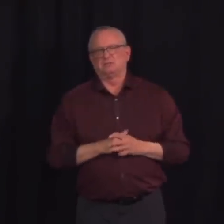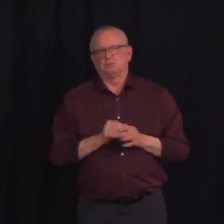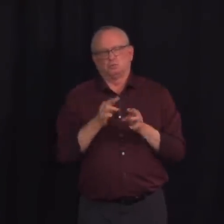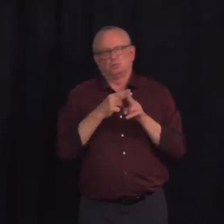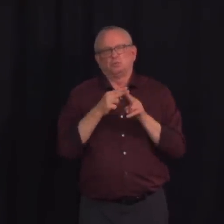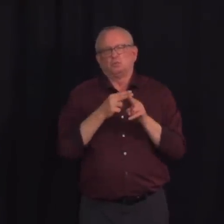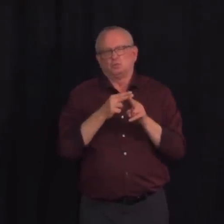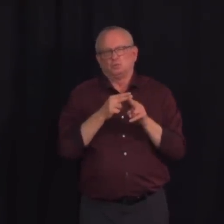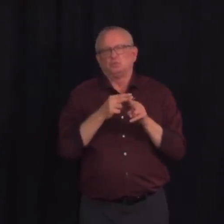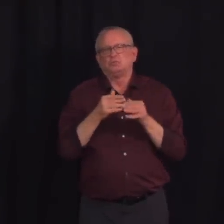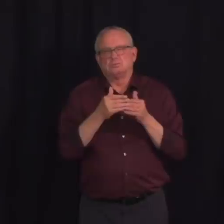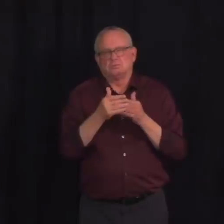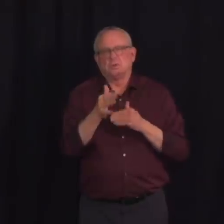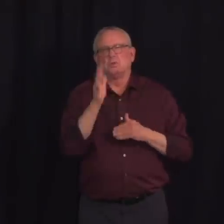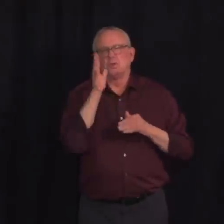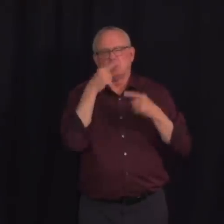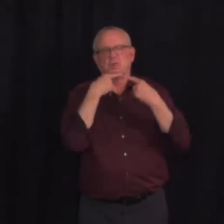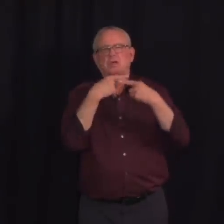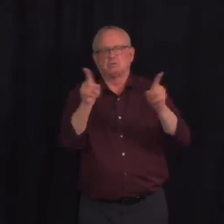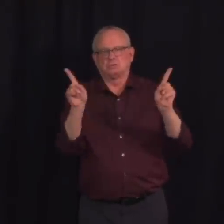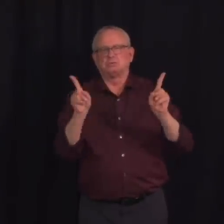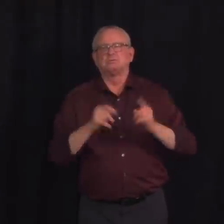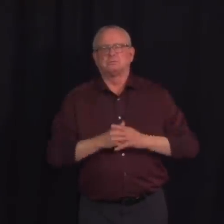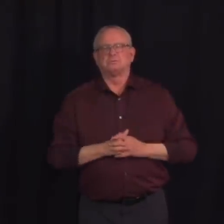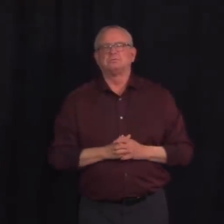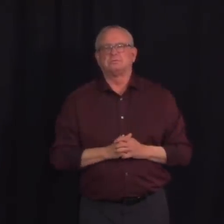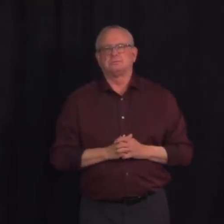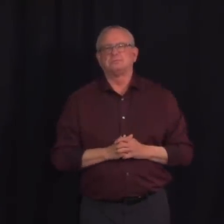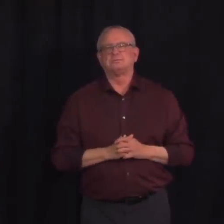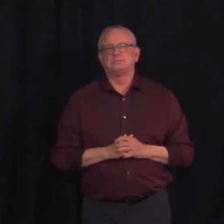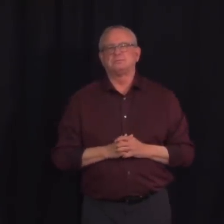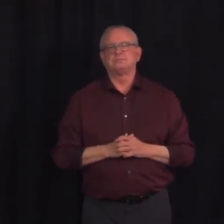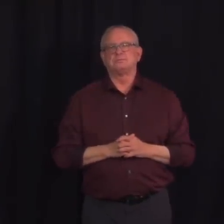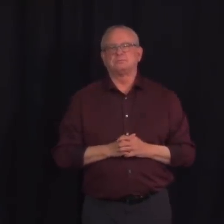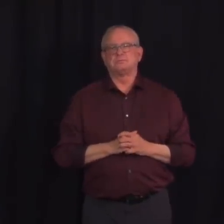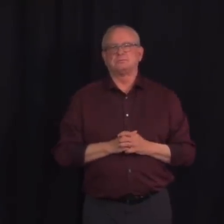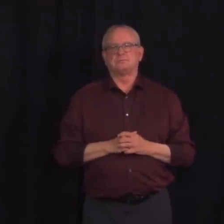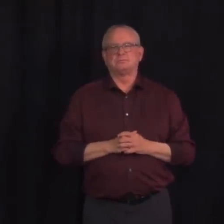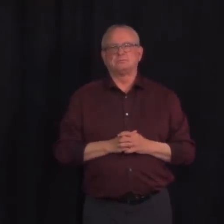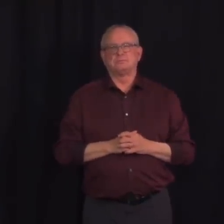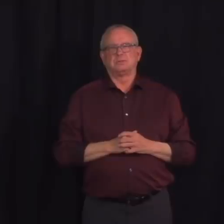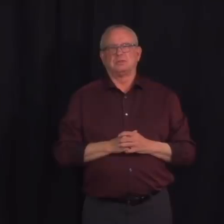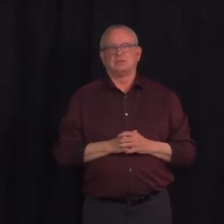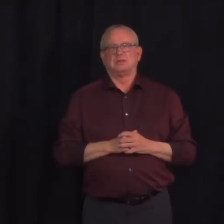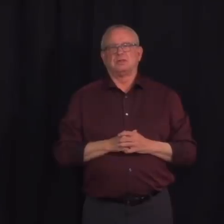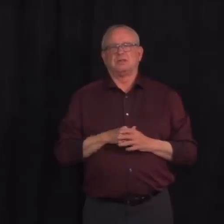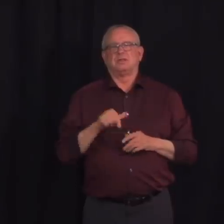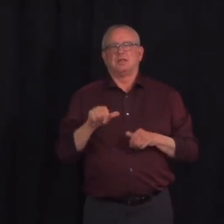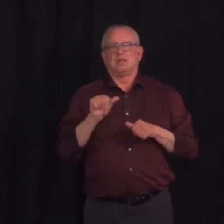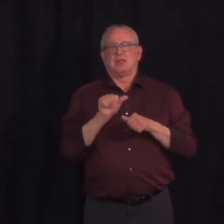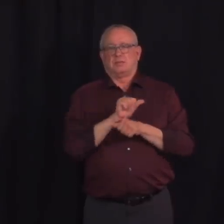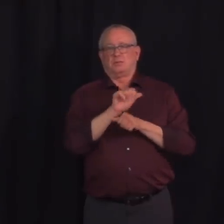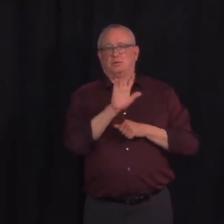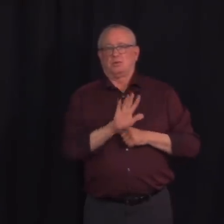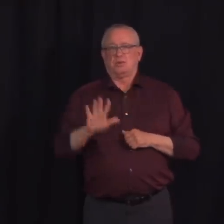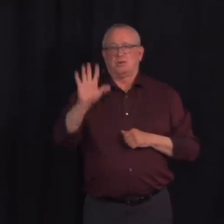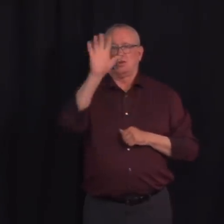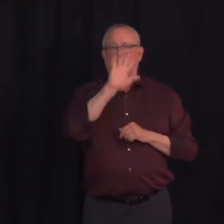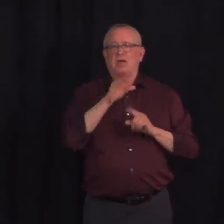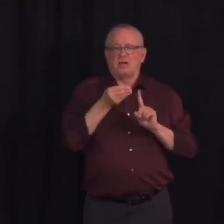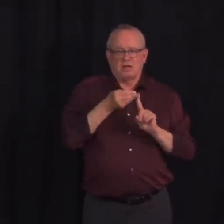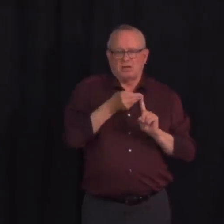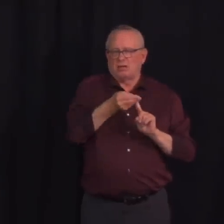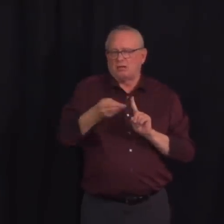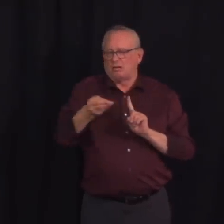in the Edmonton zone. We have seen a steady decline in new cases across the province, which is helping bring our